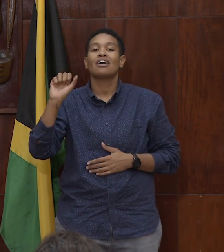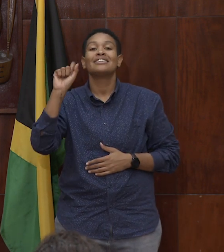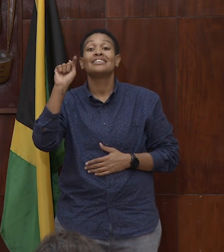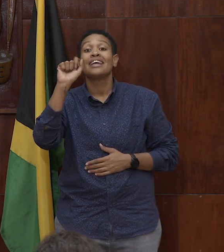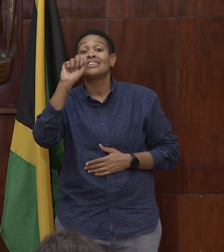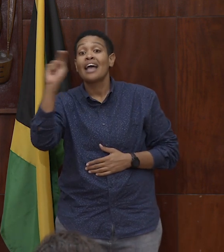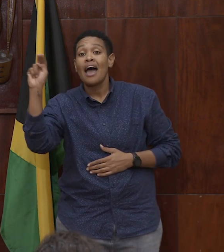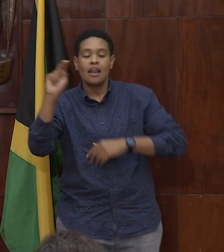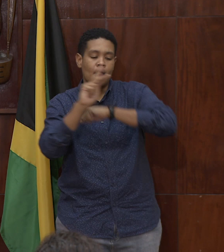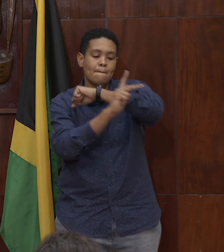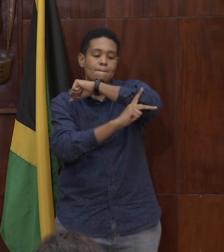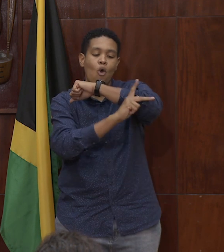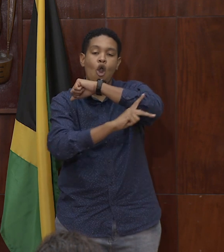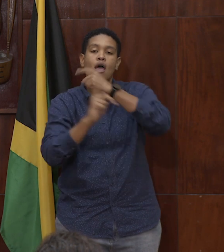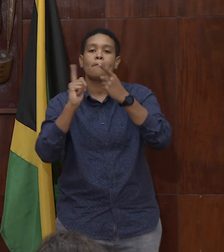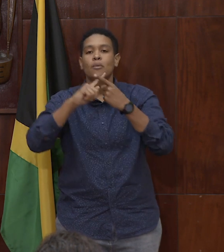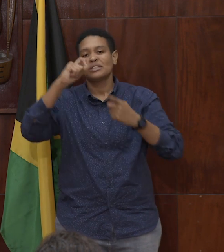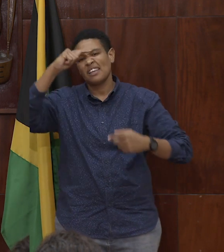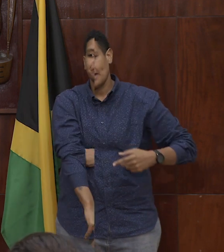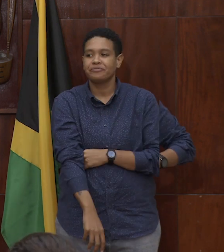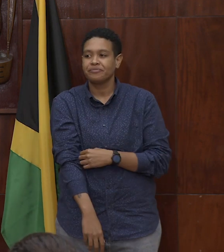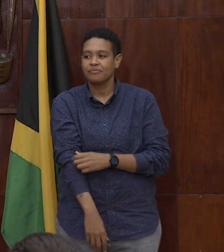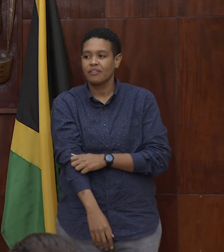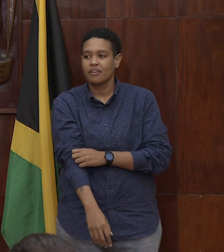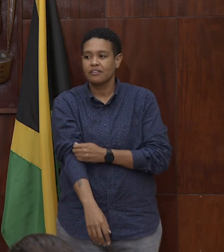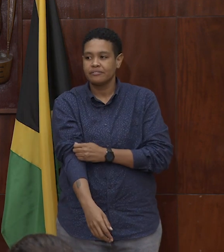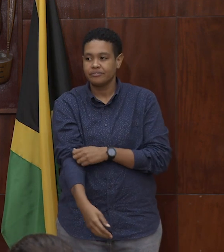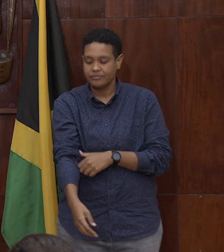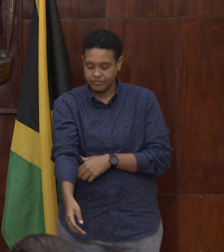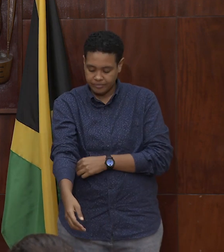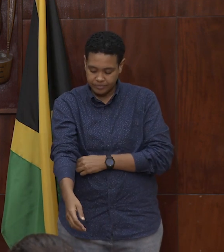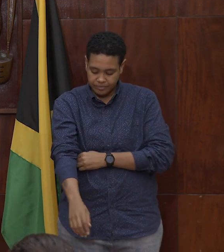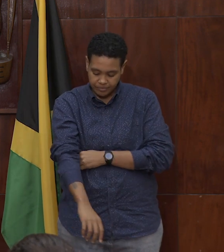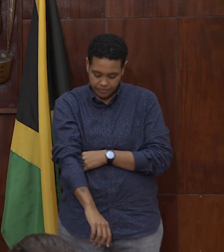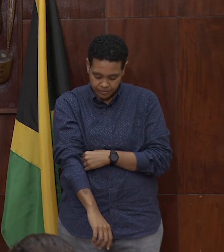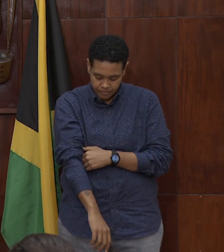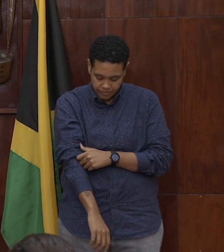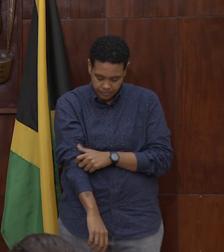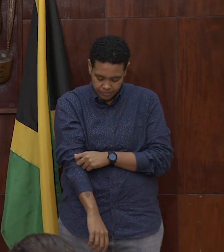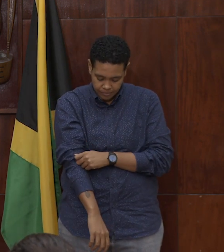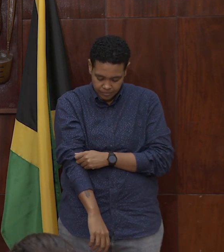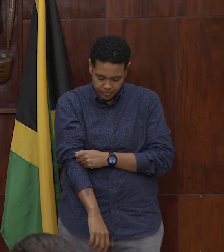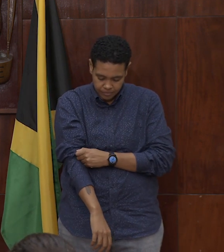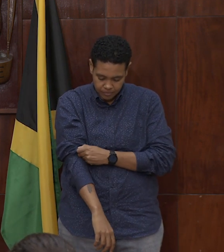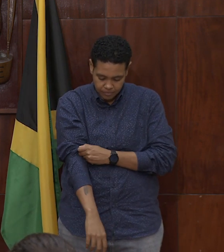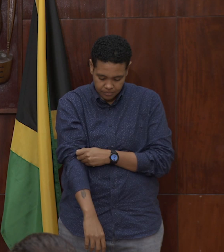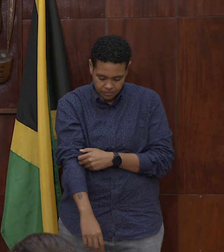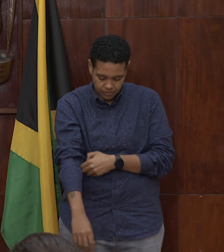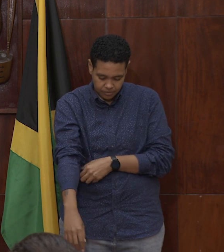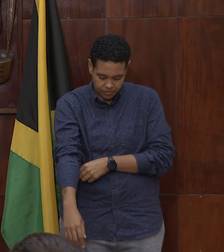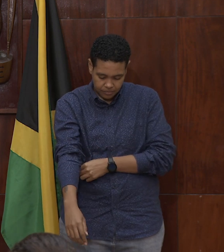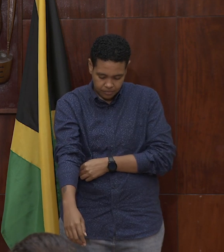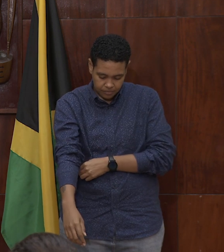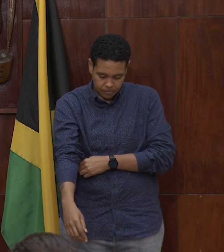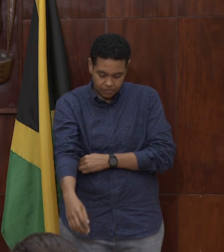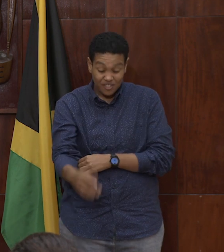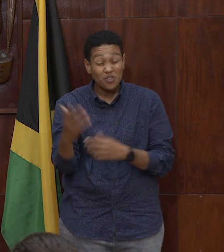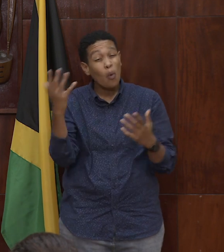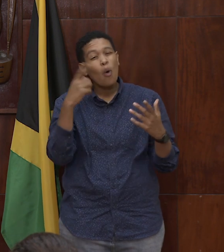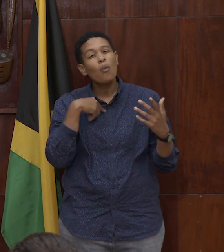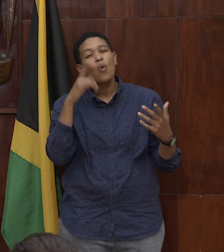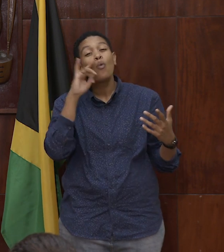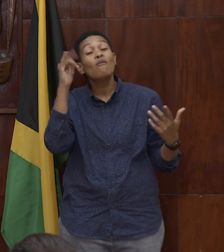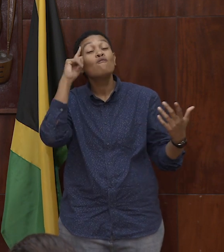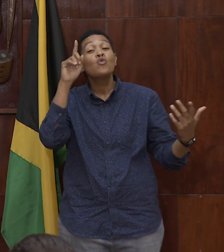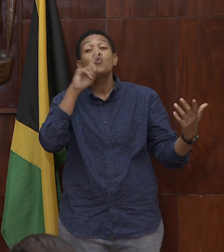Portland and St. Mary. What we're looking for is a transition house, if